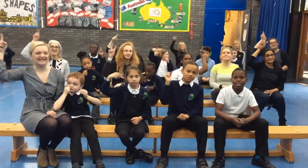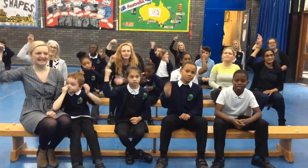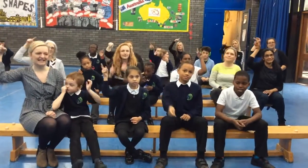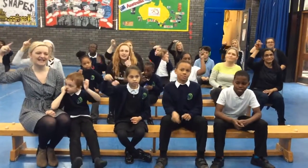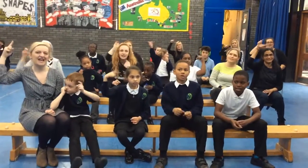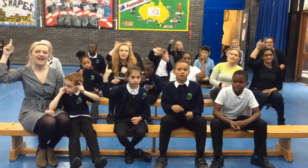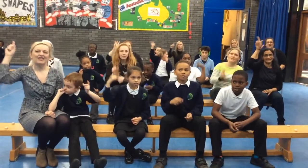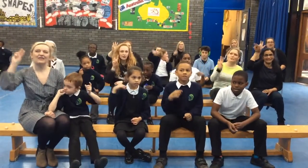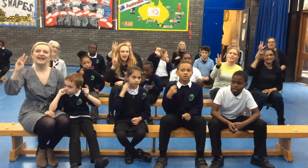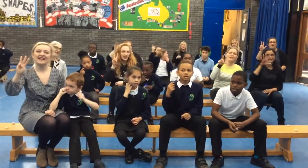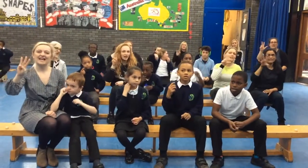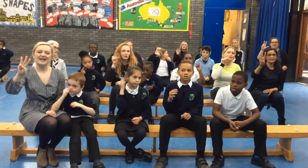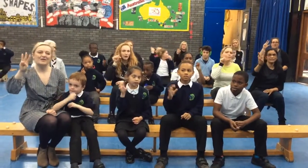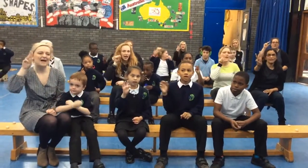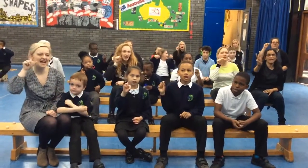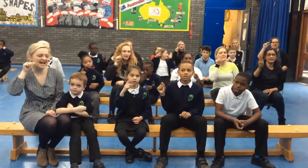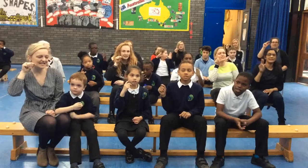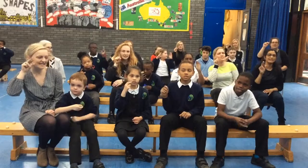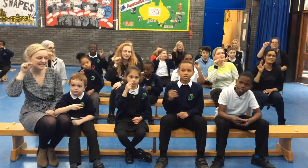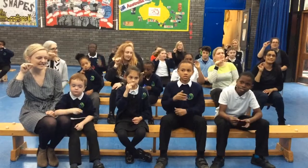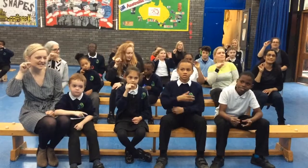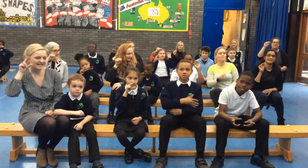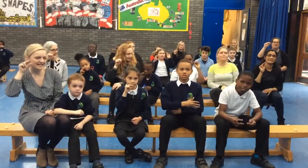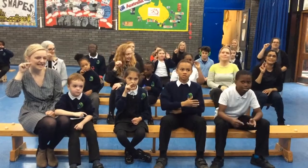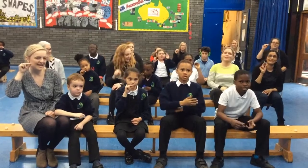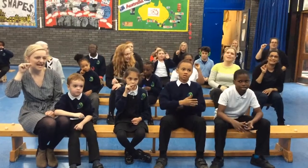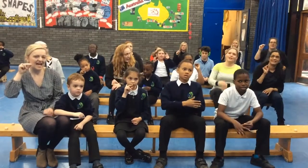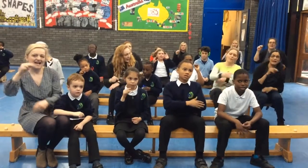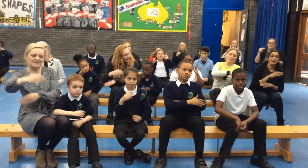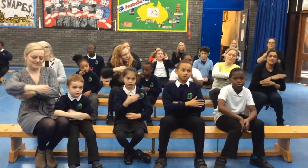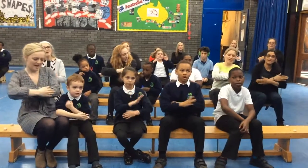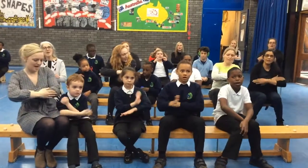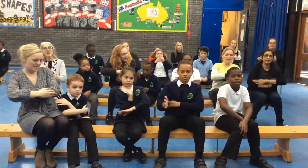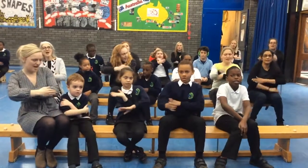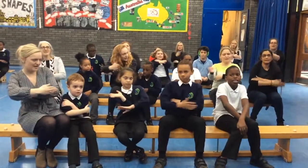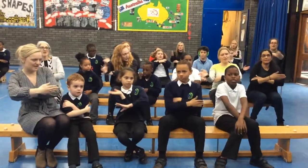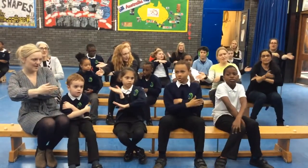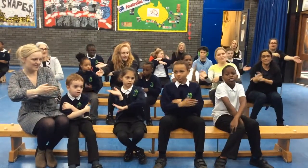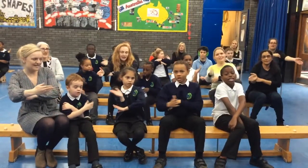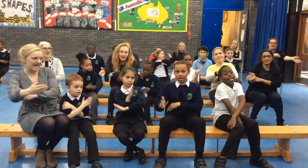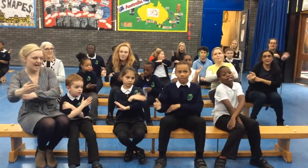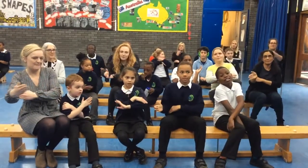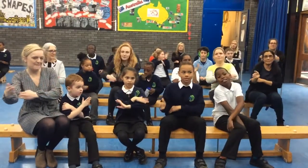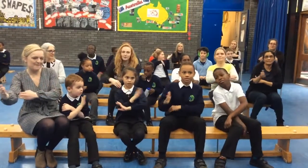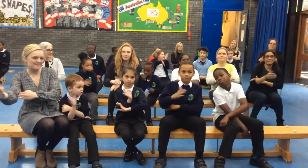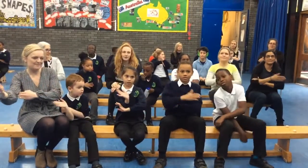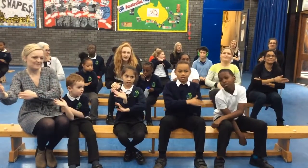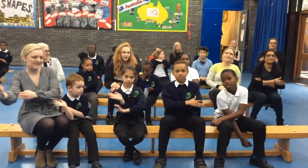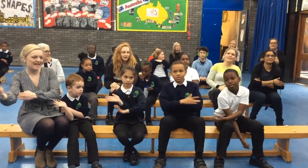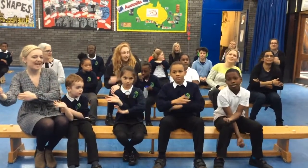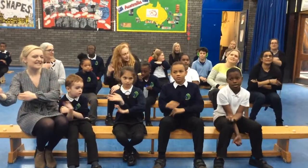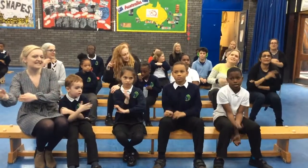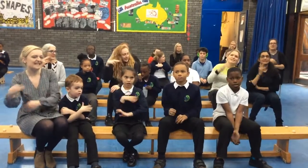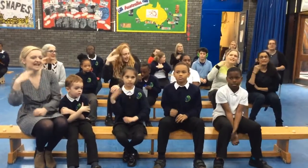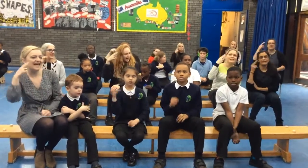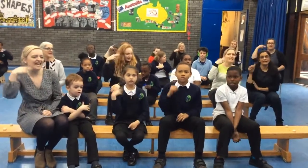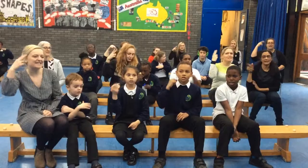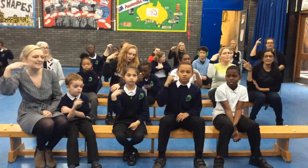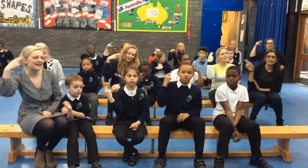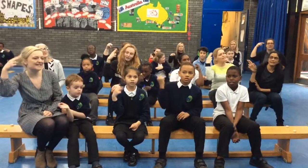Breathe in the purse, pinch by my doorstep Sing in sweet